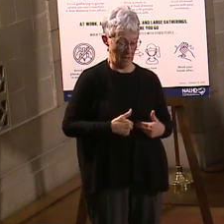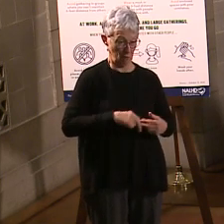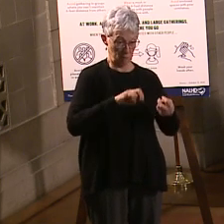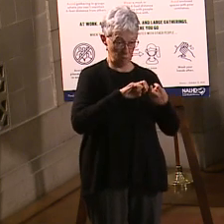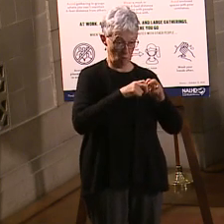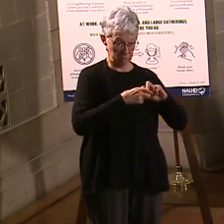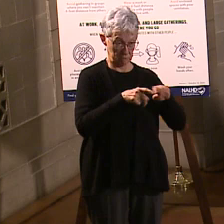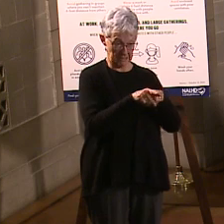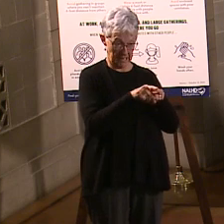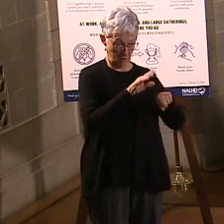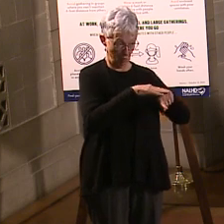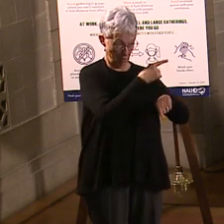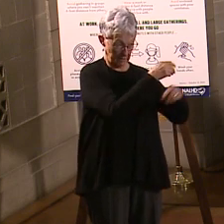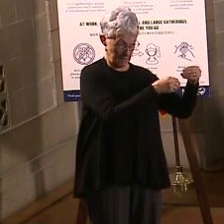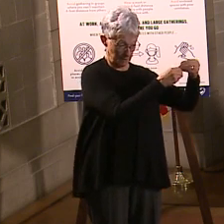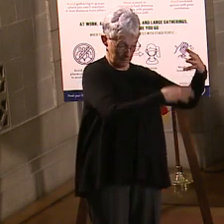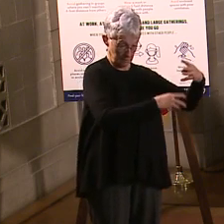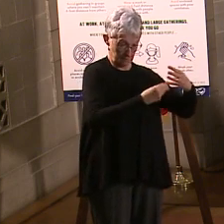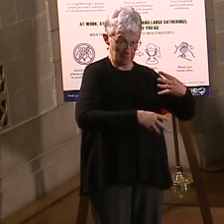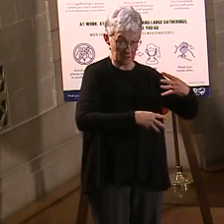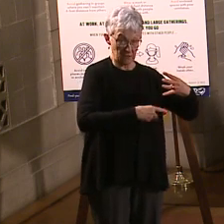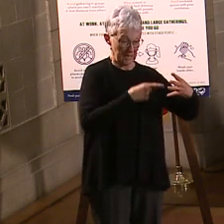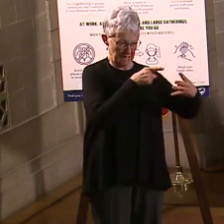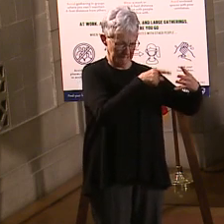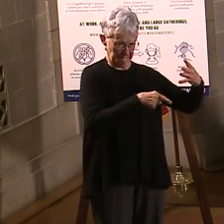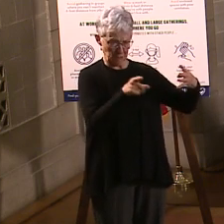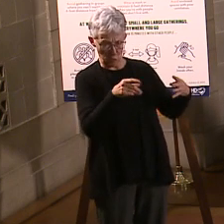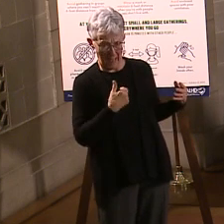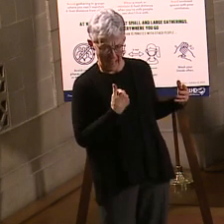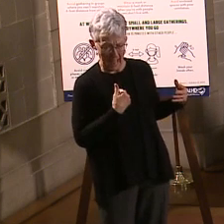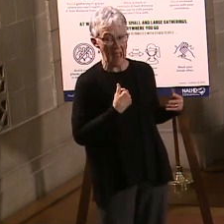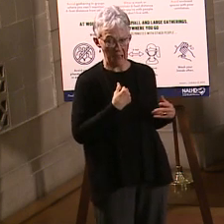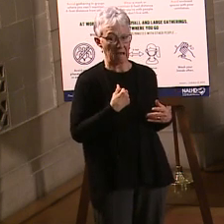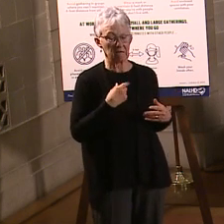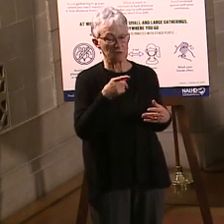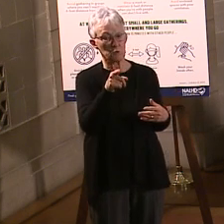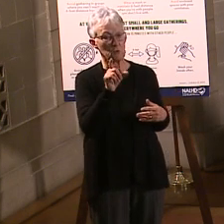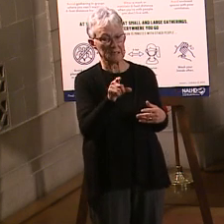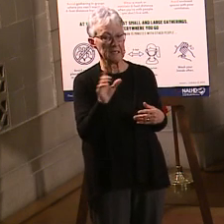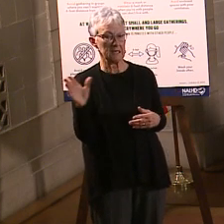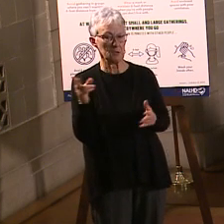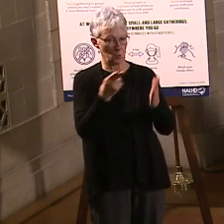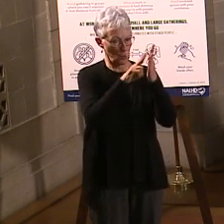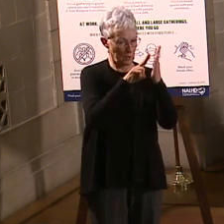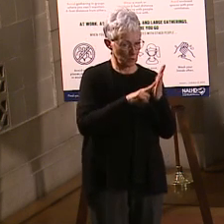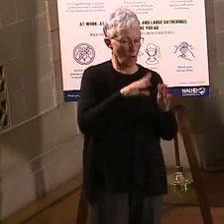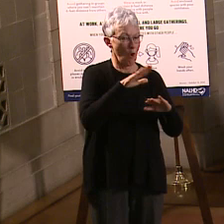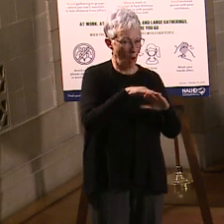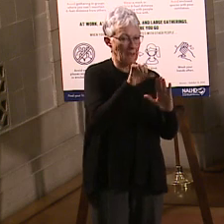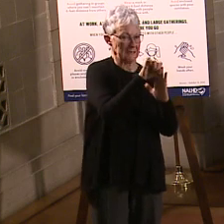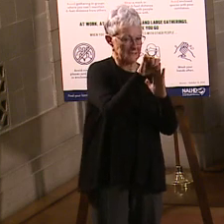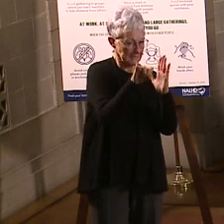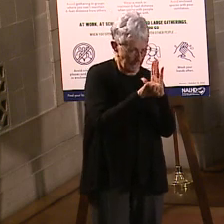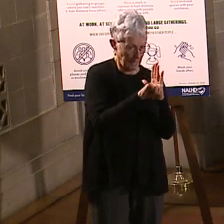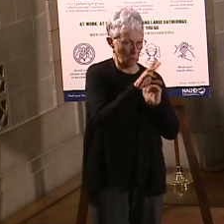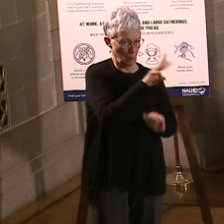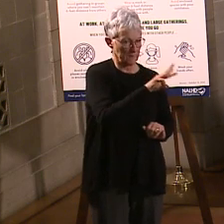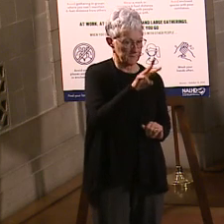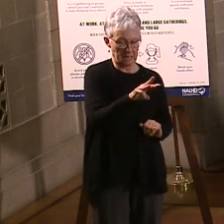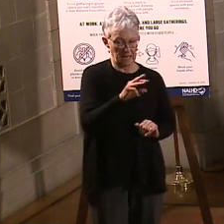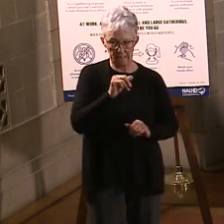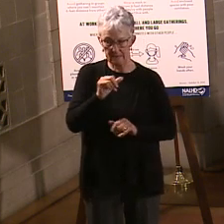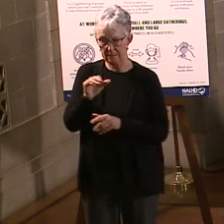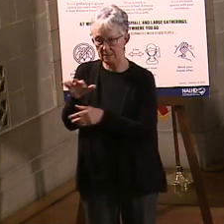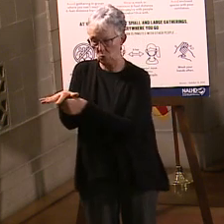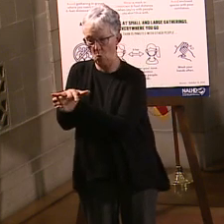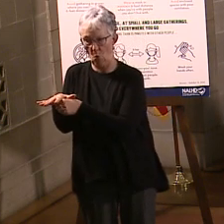that you've got one of those underlying health care conditions that may help prioritize you in the order of getting a vaccine. And as Lori mentioned, this is not going